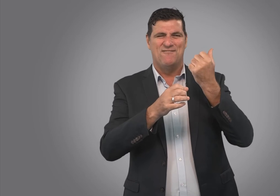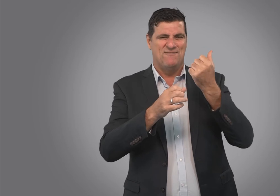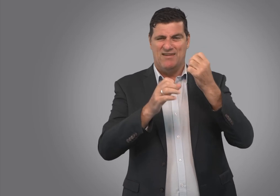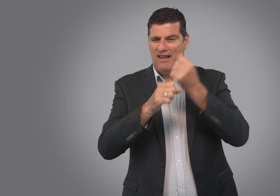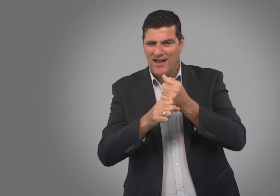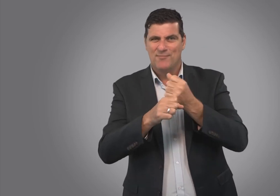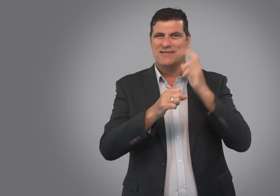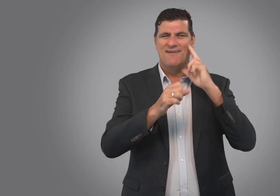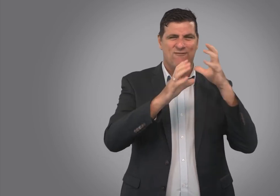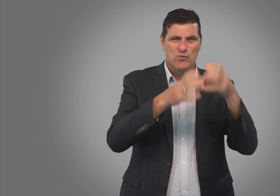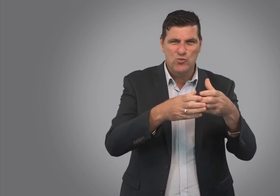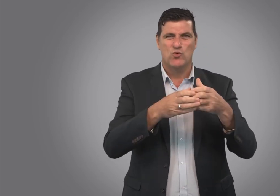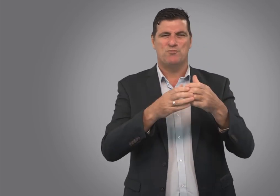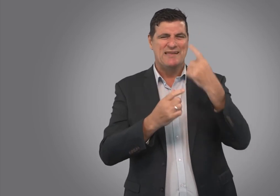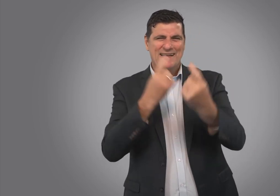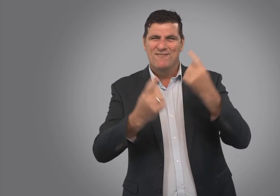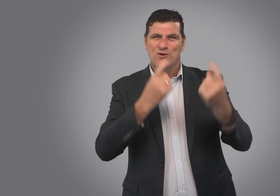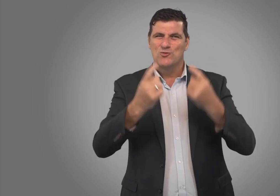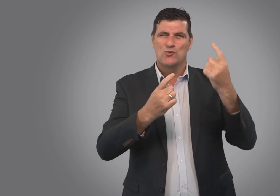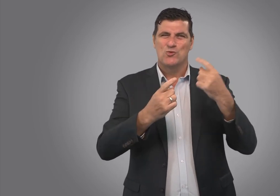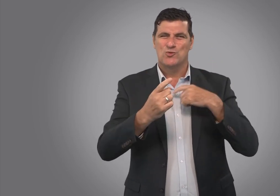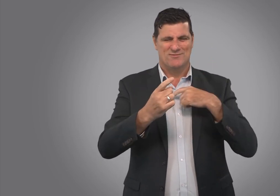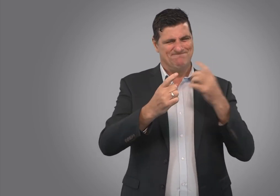group or Deaf individuals, for them to achieve their goals.